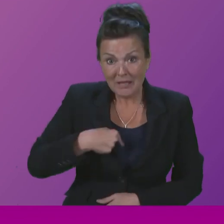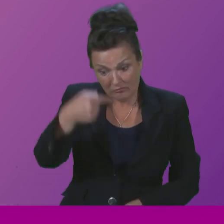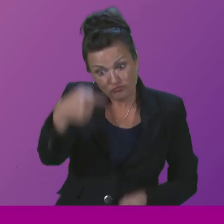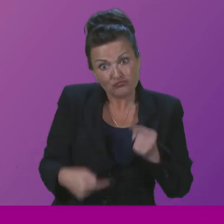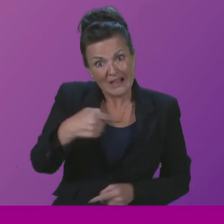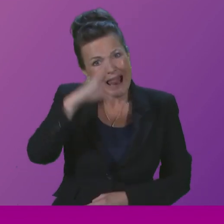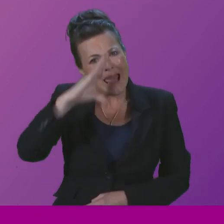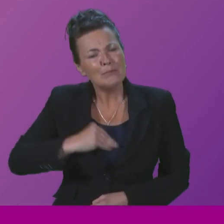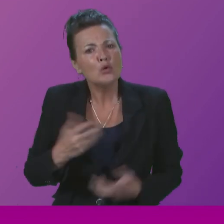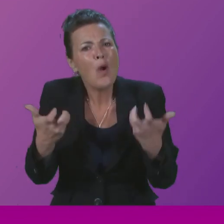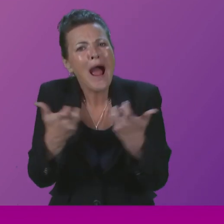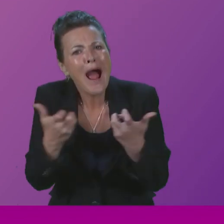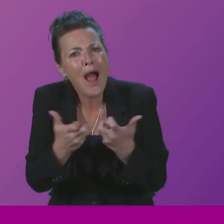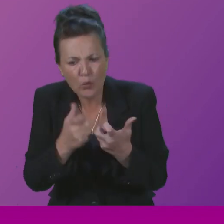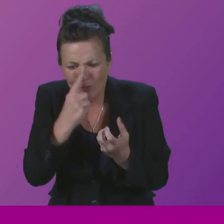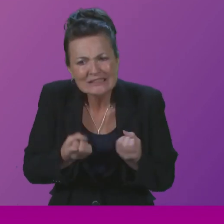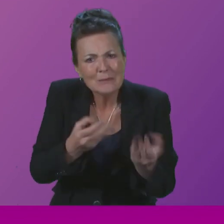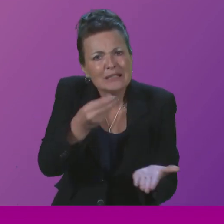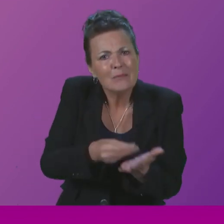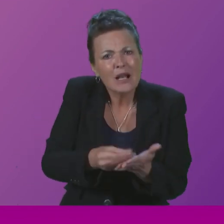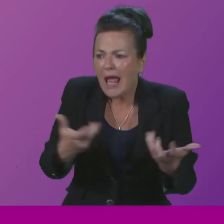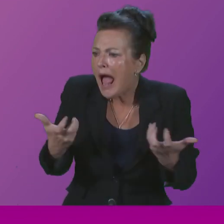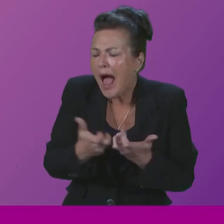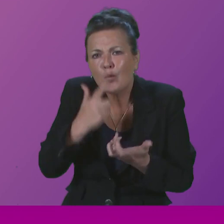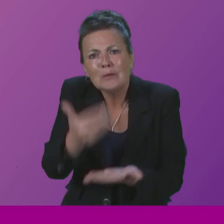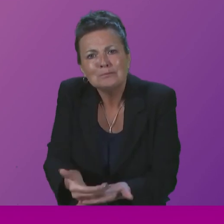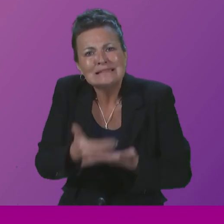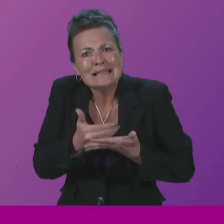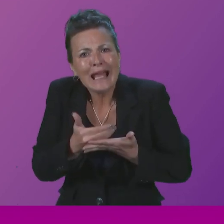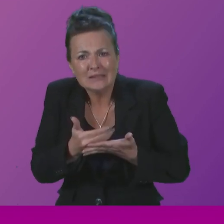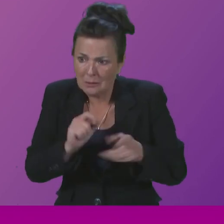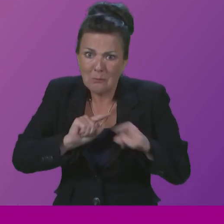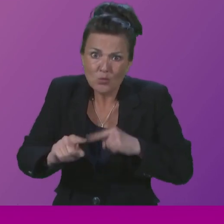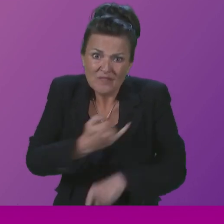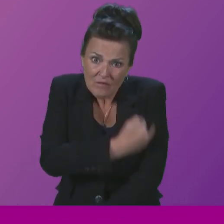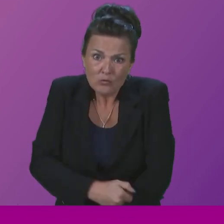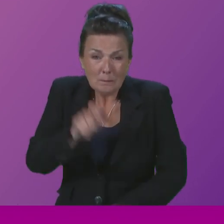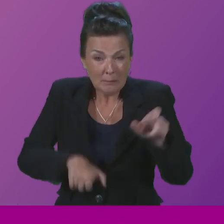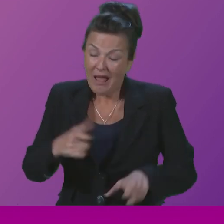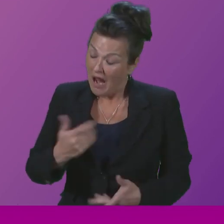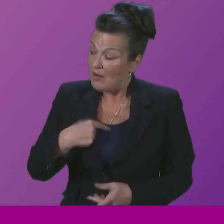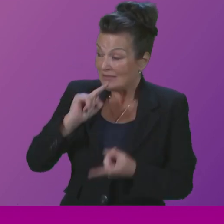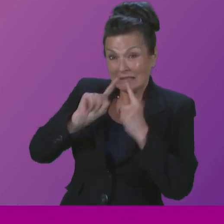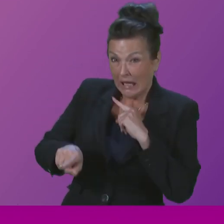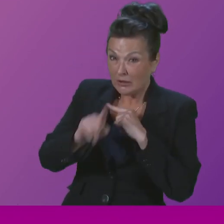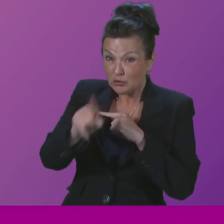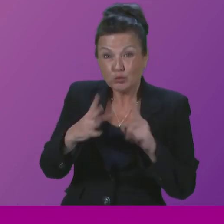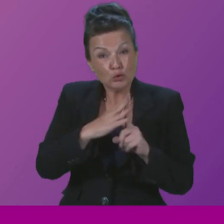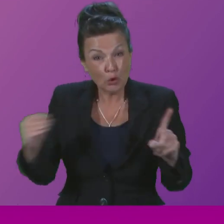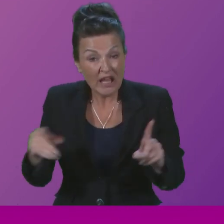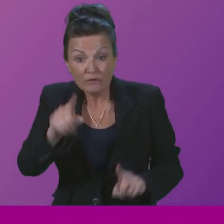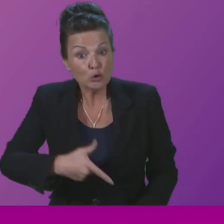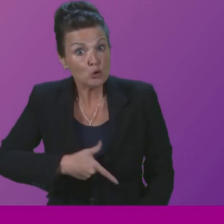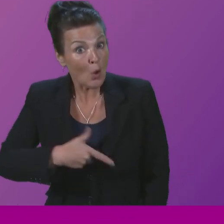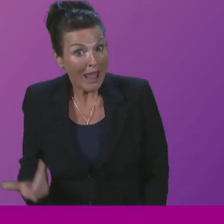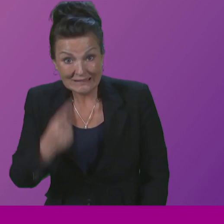else we should balance our budget and protect those most in need. And I'd say particularly to Conservatives, if you don't like these decisions,